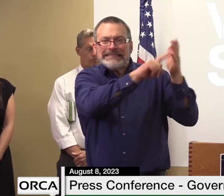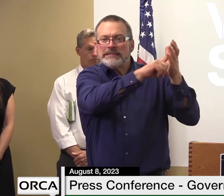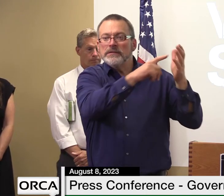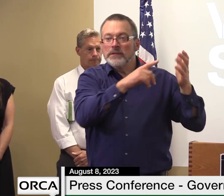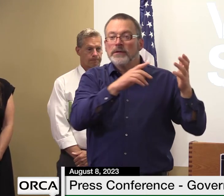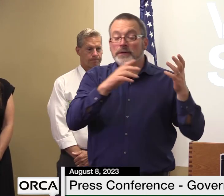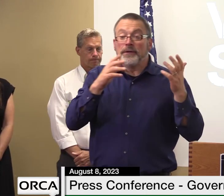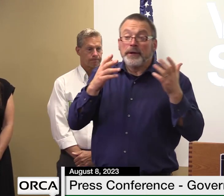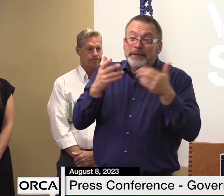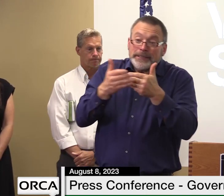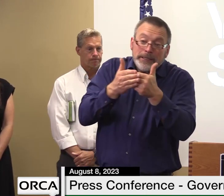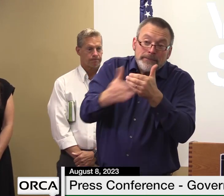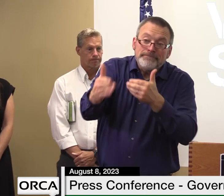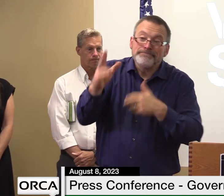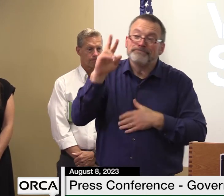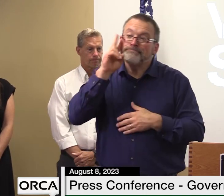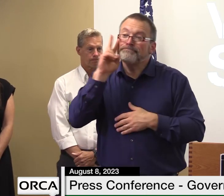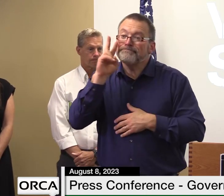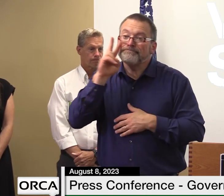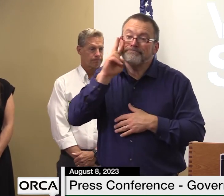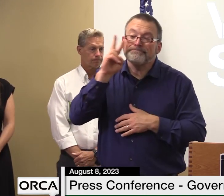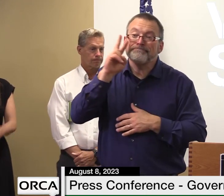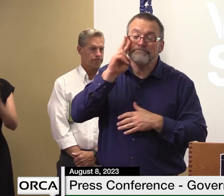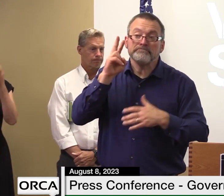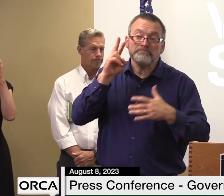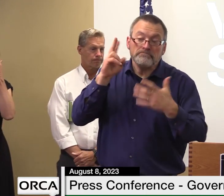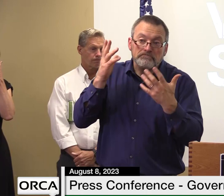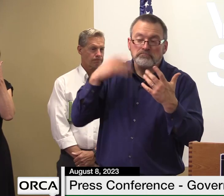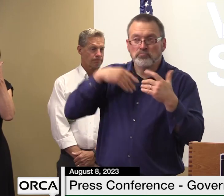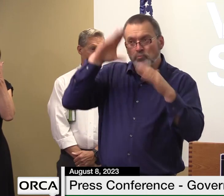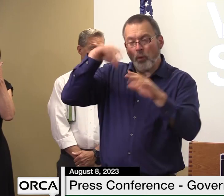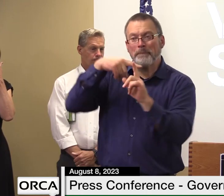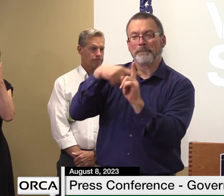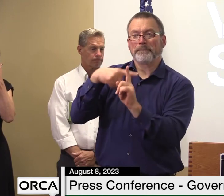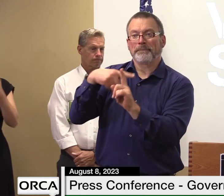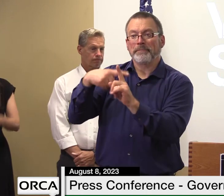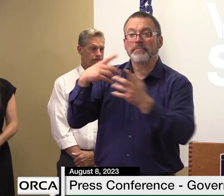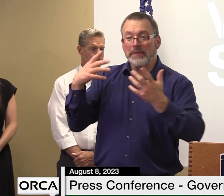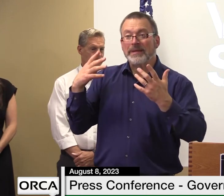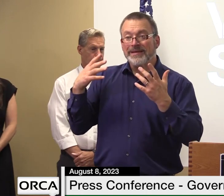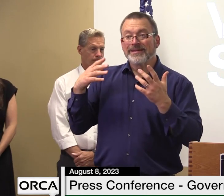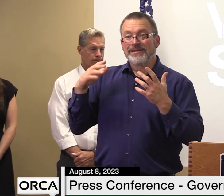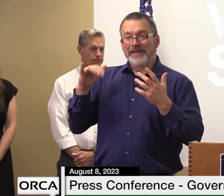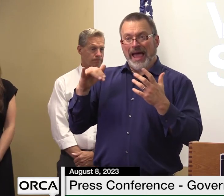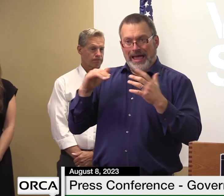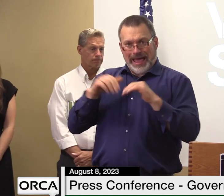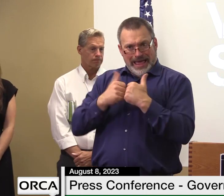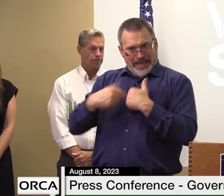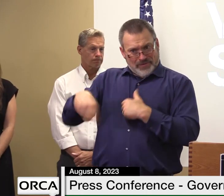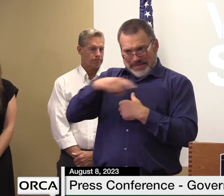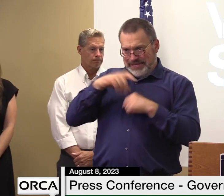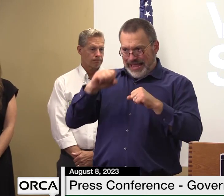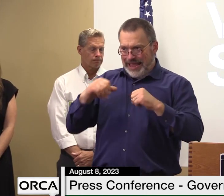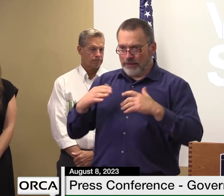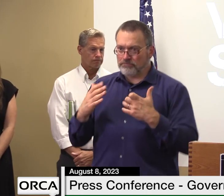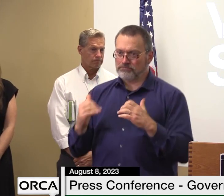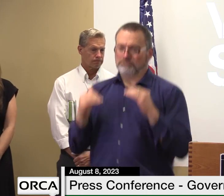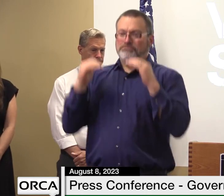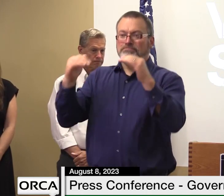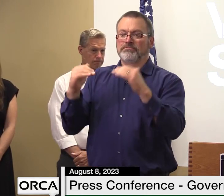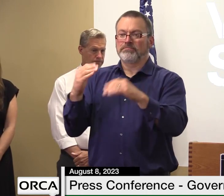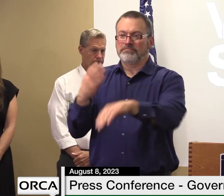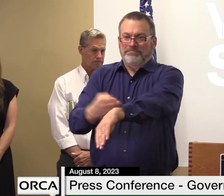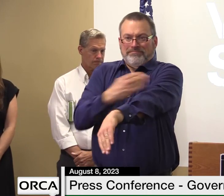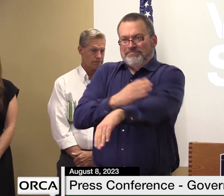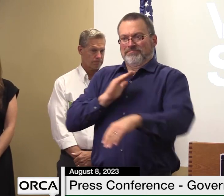looking forward in in terms of how do we protect ourselves more in the future and when you think about that in the